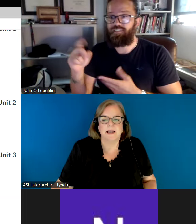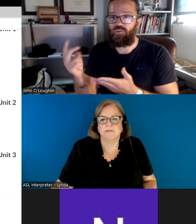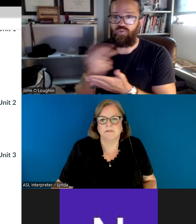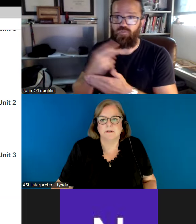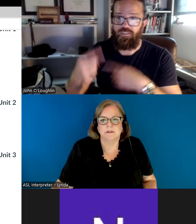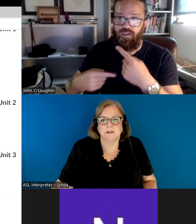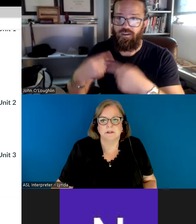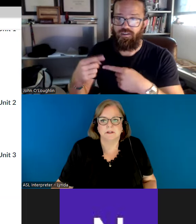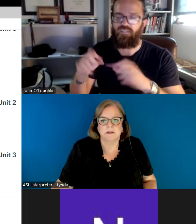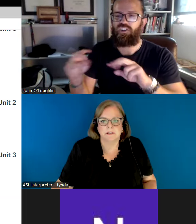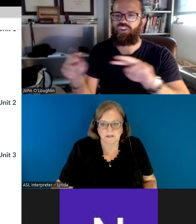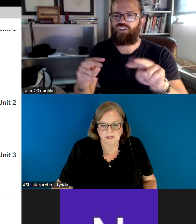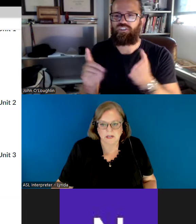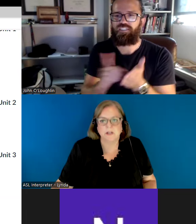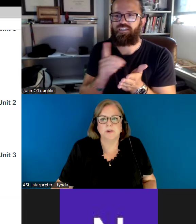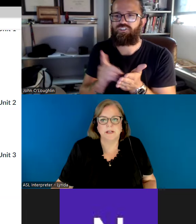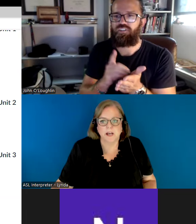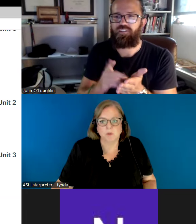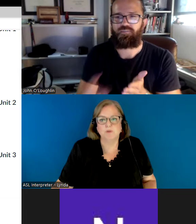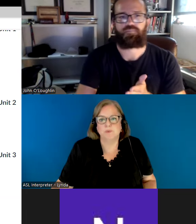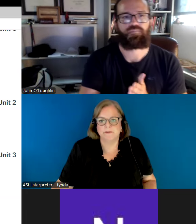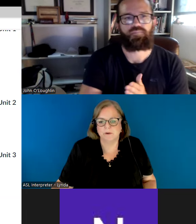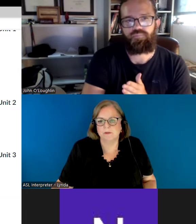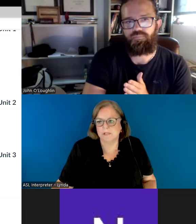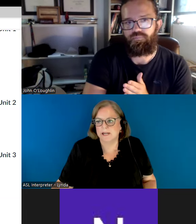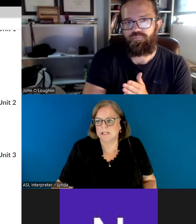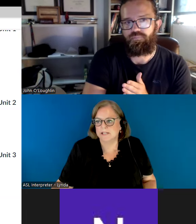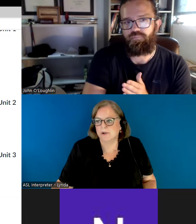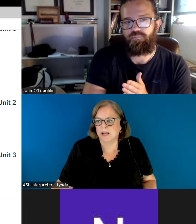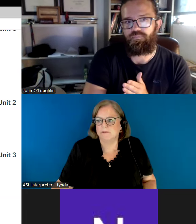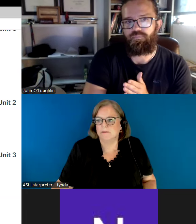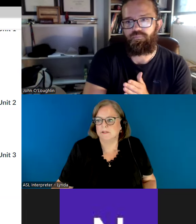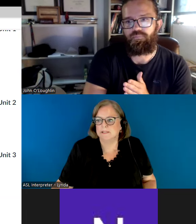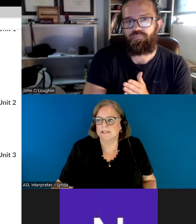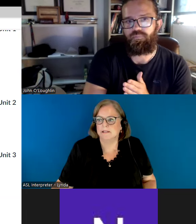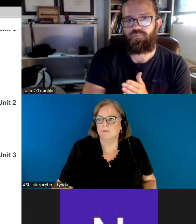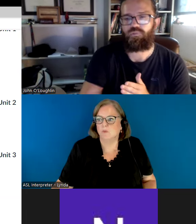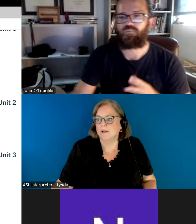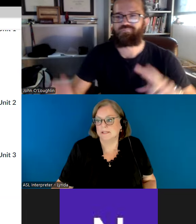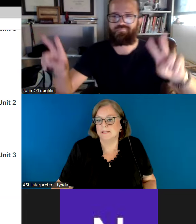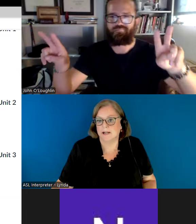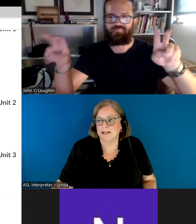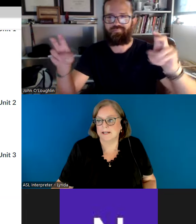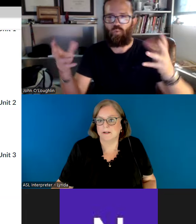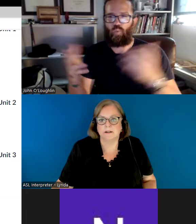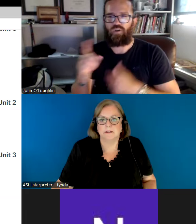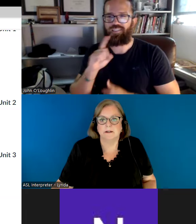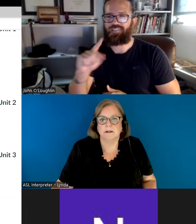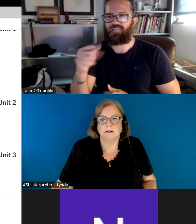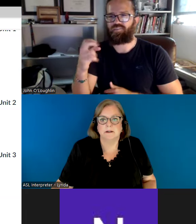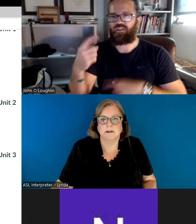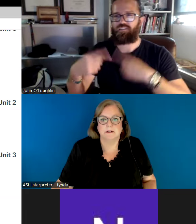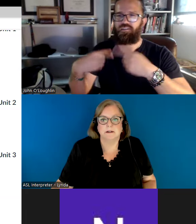And if you need help to review signs, I do have listed what's the sign here.